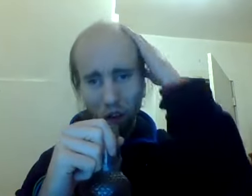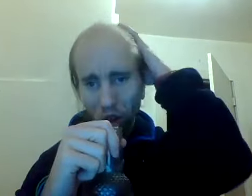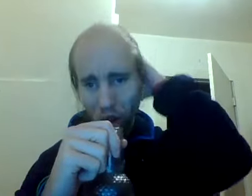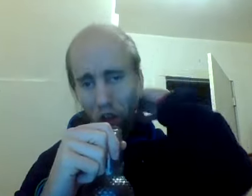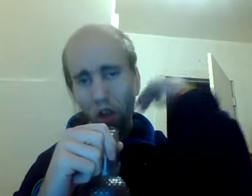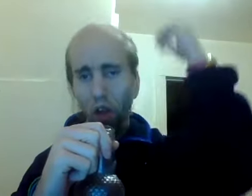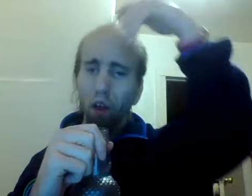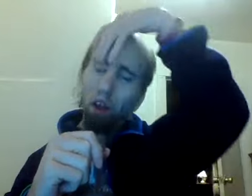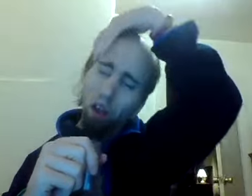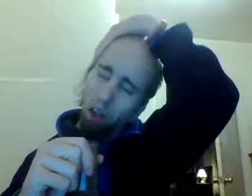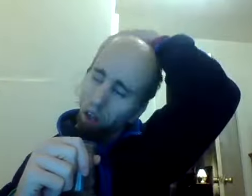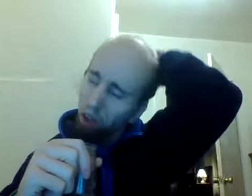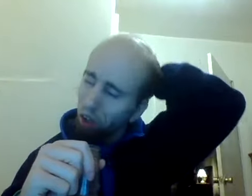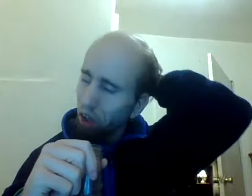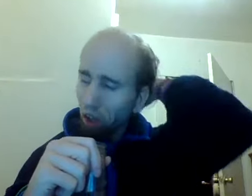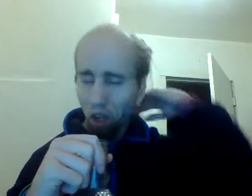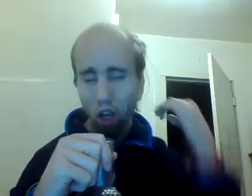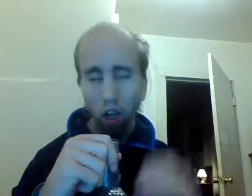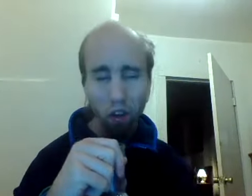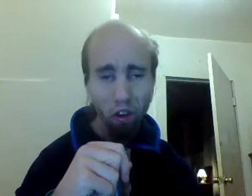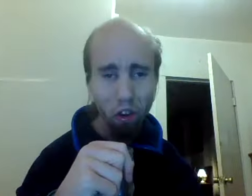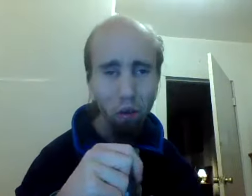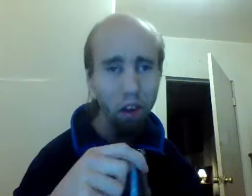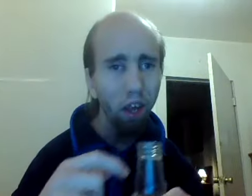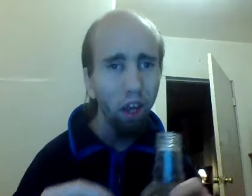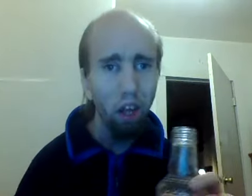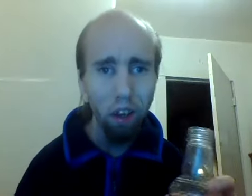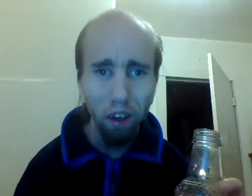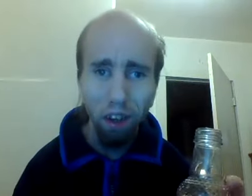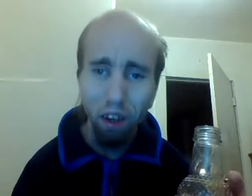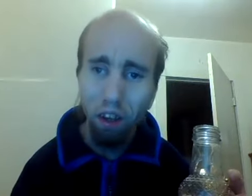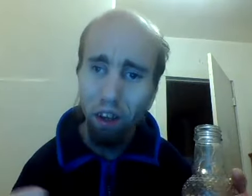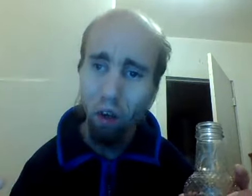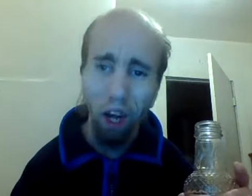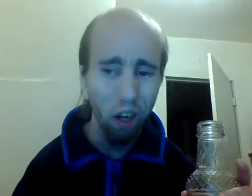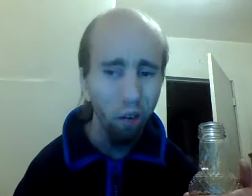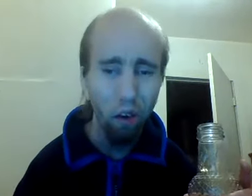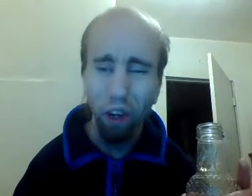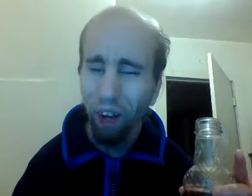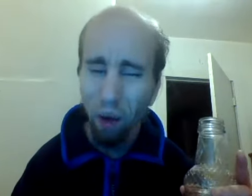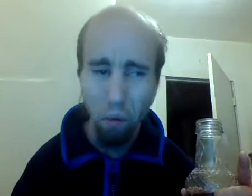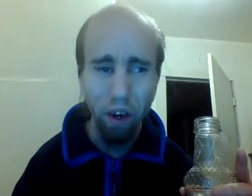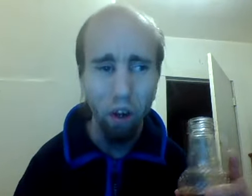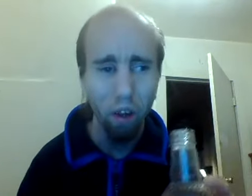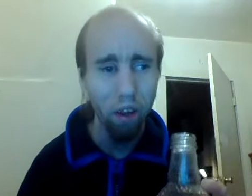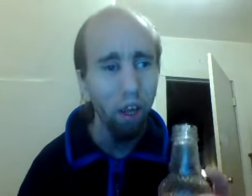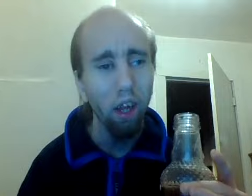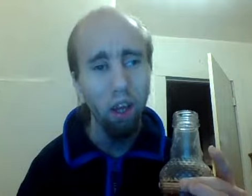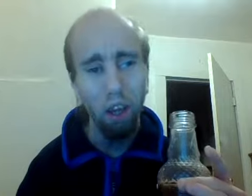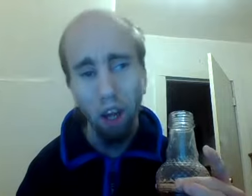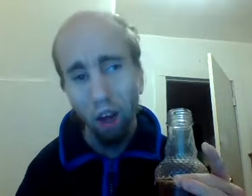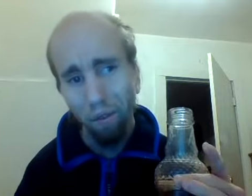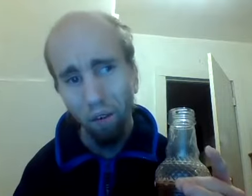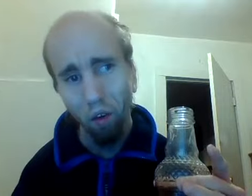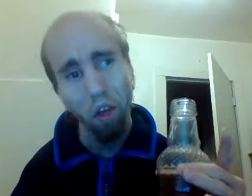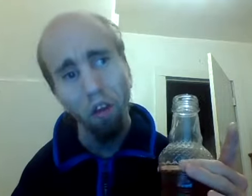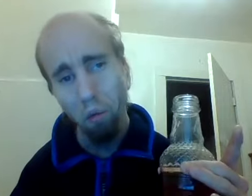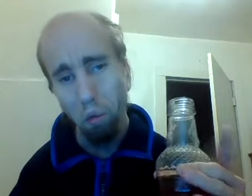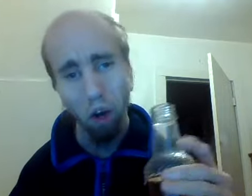and this is something that you know I didn't really elaborate on that I feel needs to